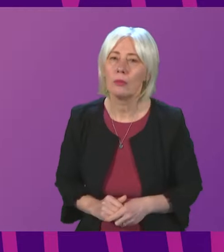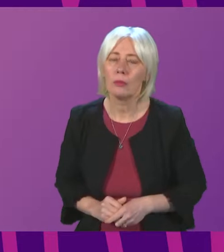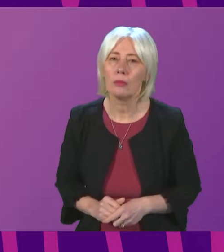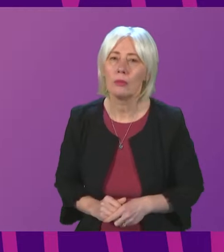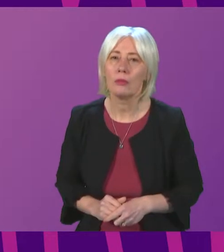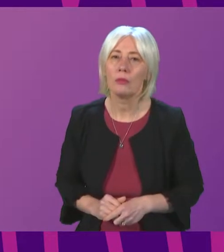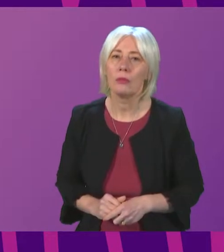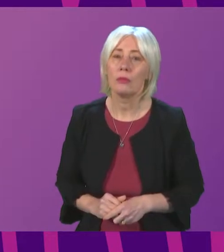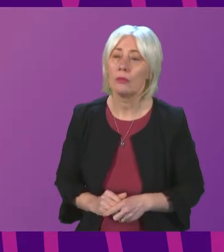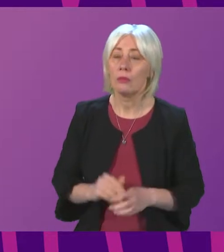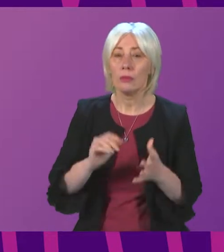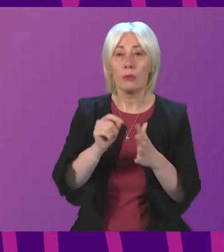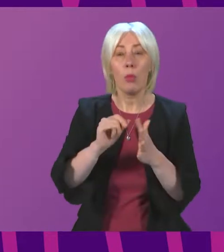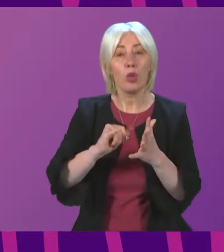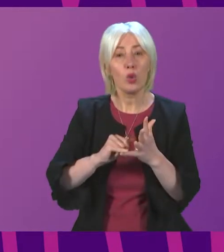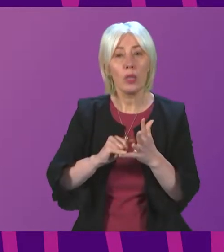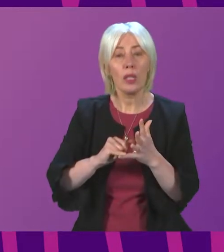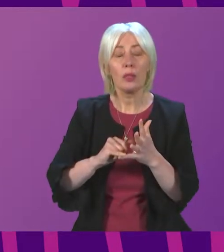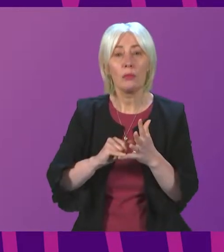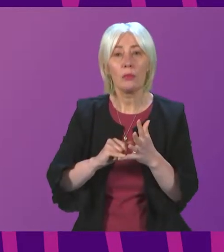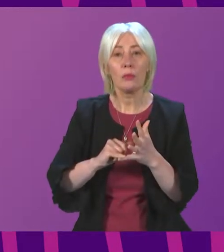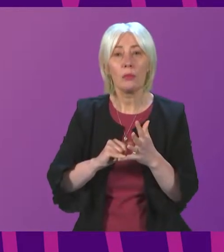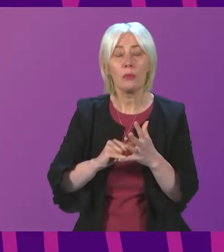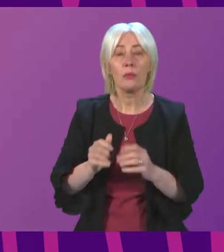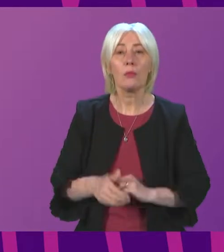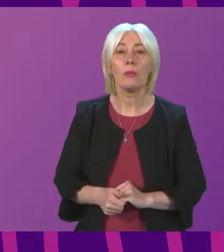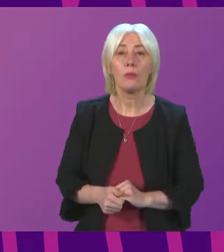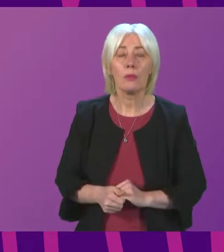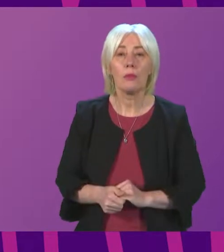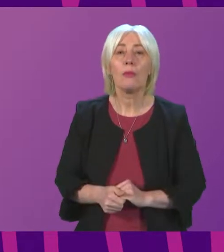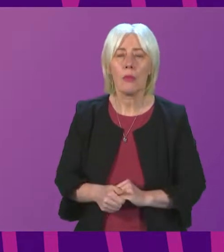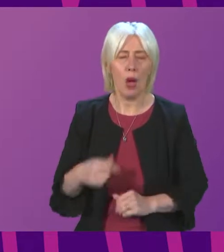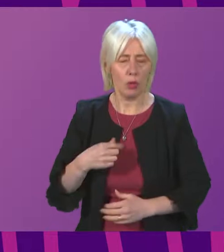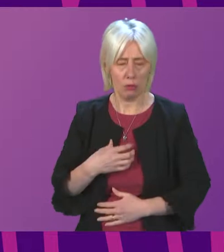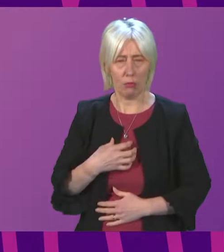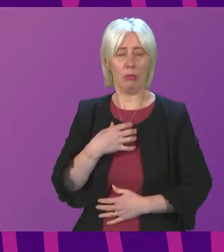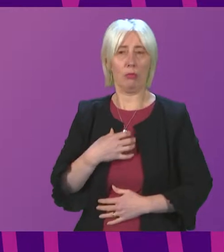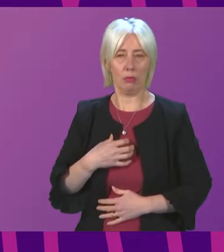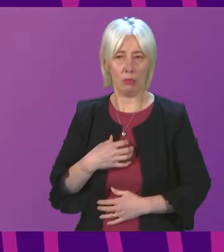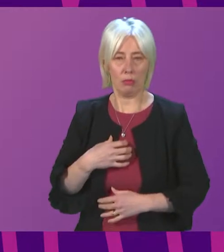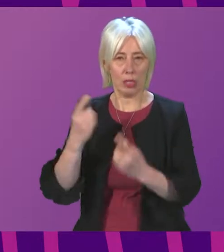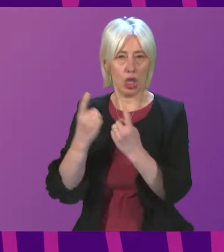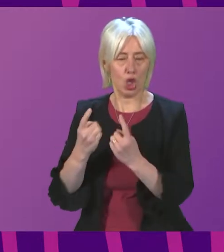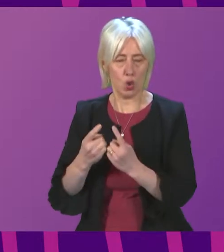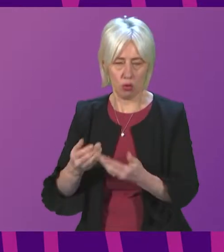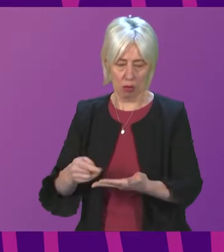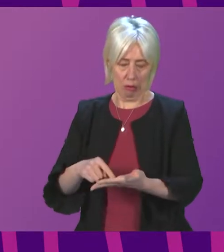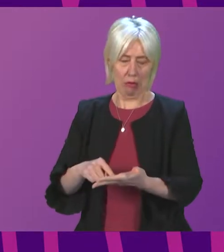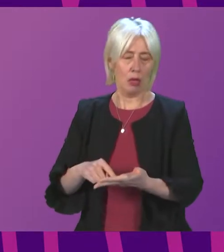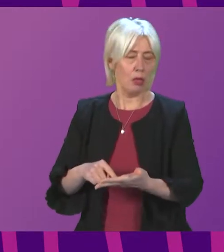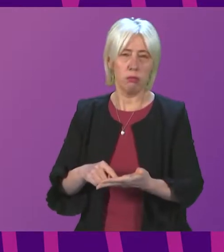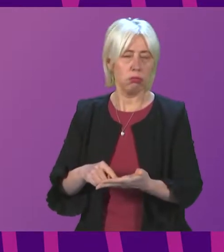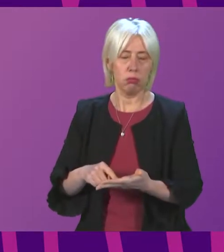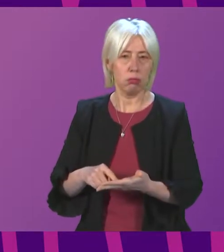paul sweeney i was similarly um you know taken back by the you the the issues raised something i hadn't probably given